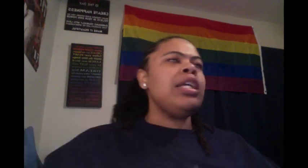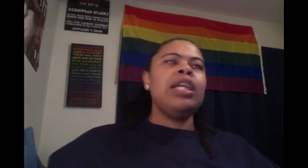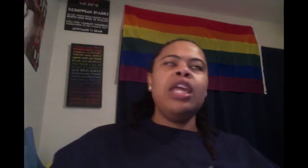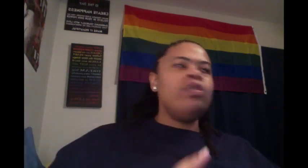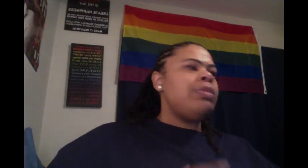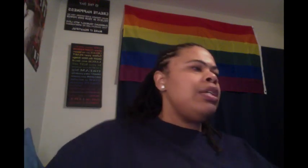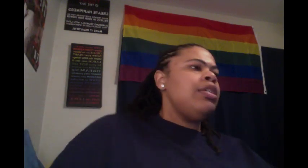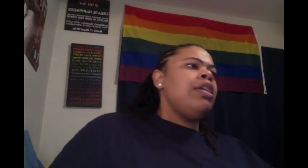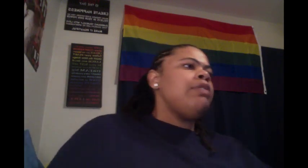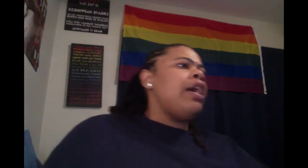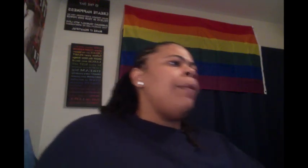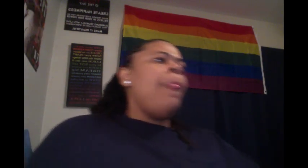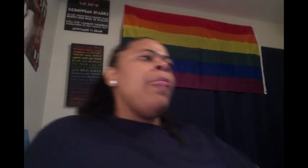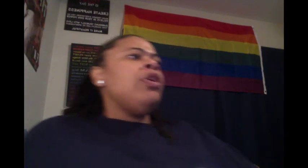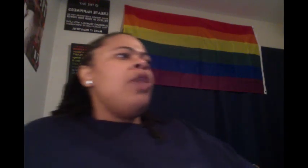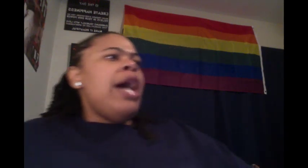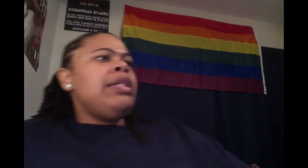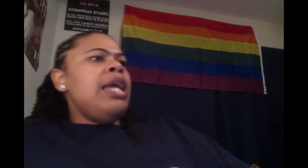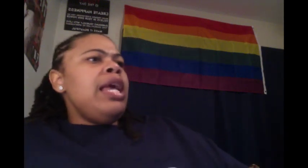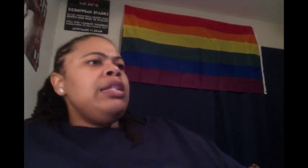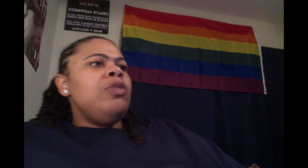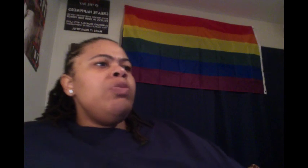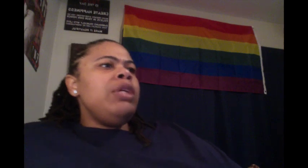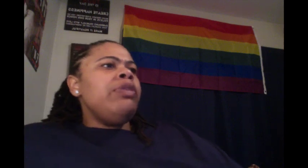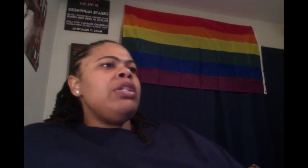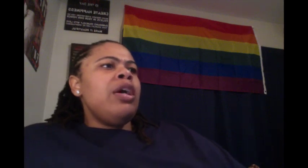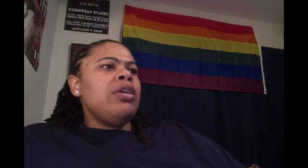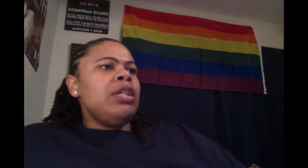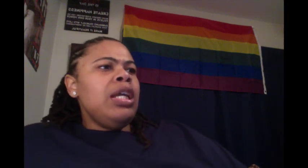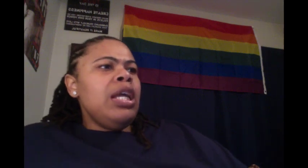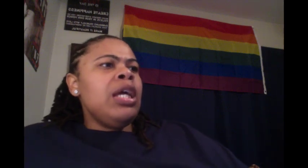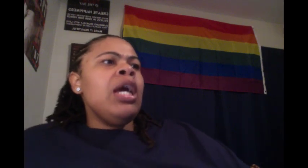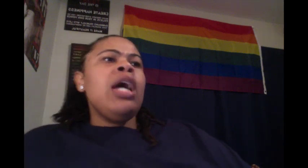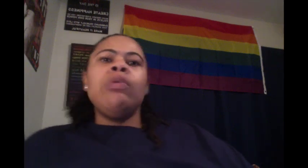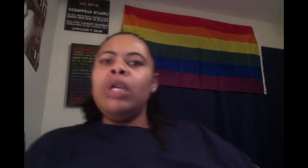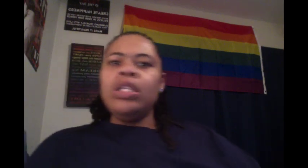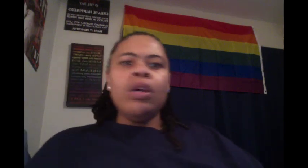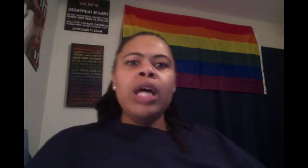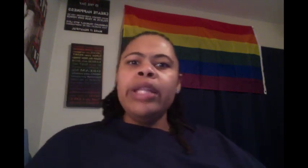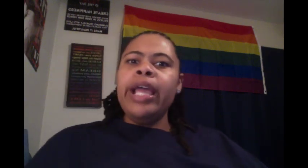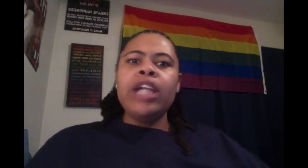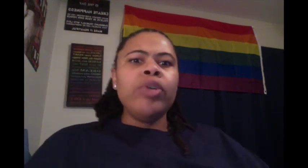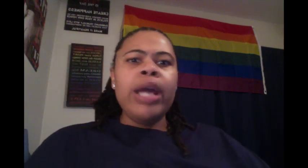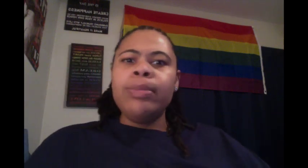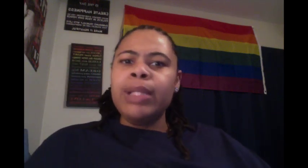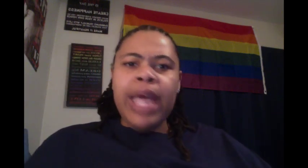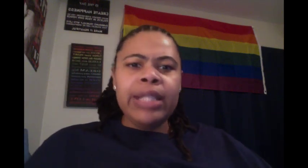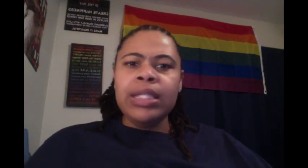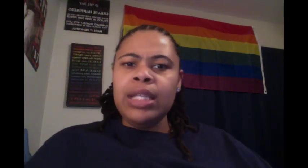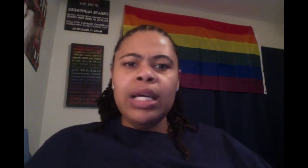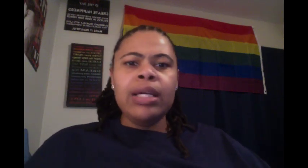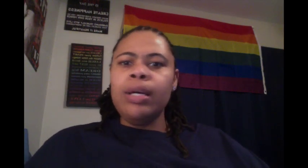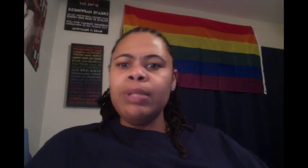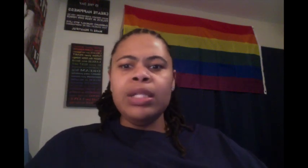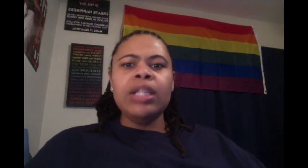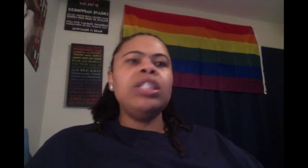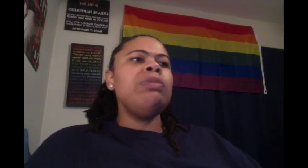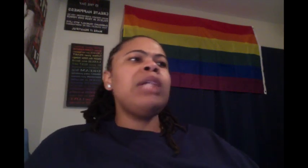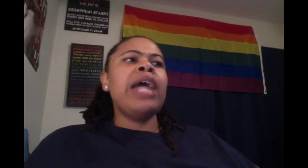kills me each and every time. Girl, I said, Nancy, you really finna turn your son in? Richard, on the other hand, trying to protect her son, the son. She was like,